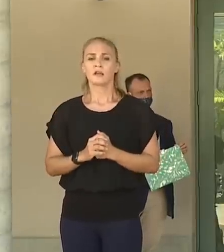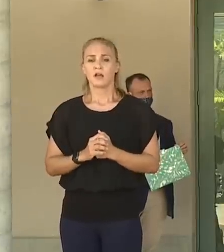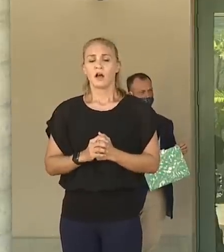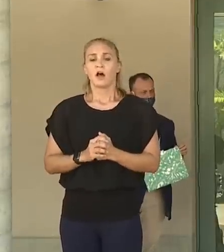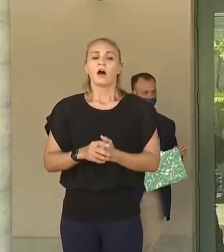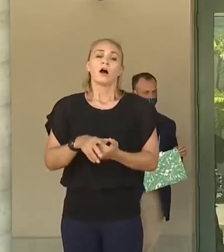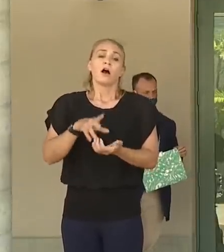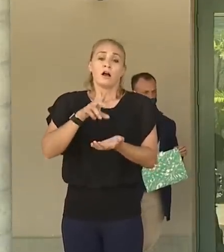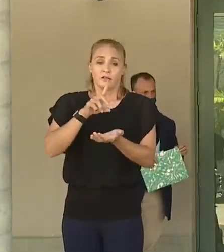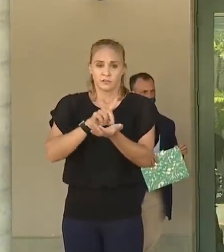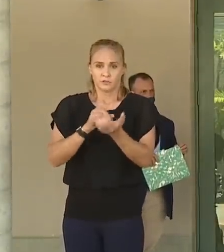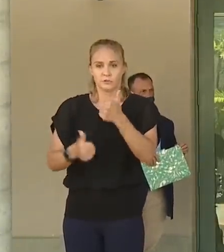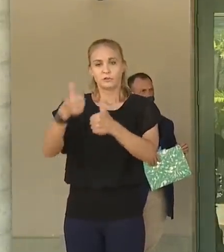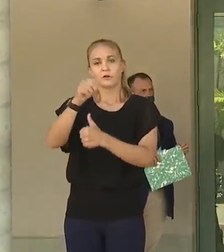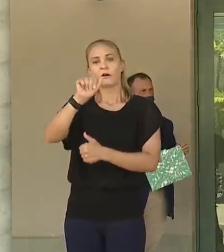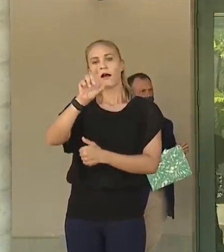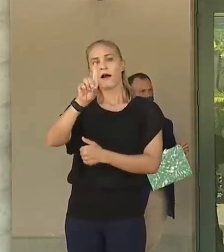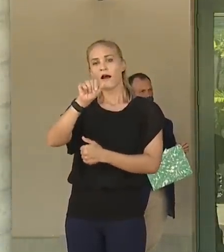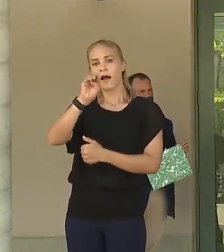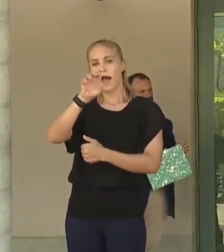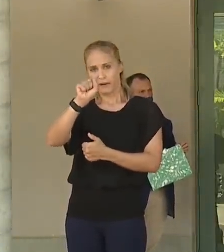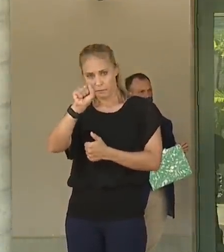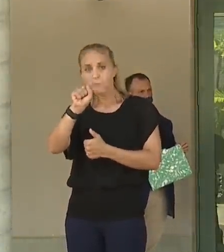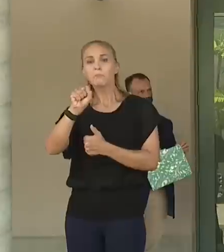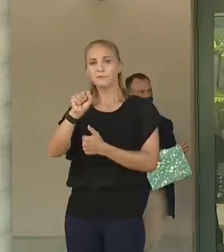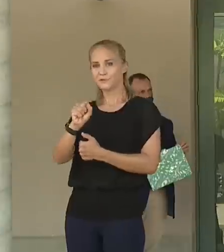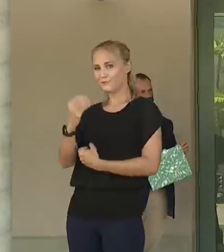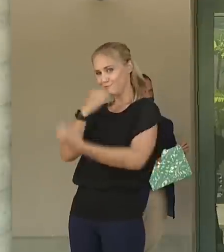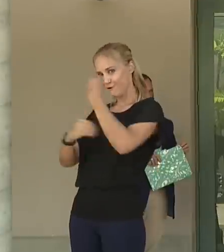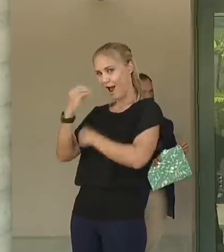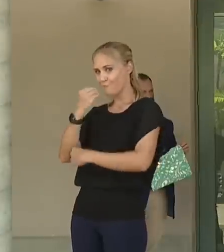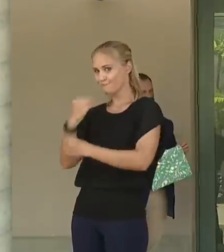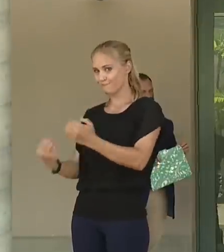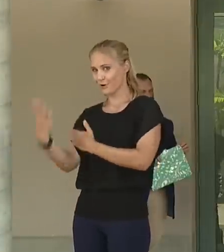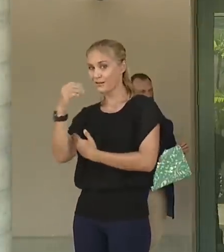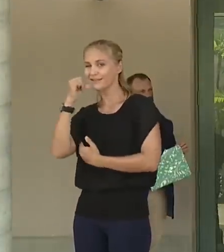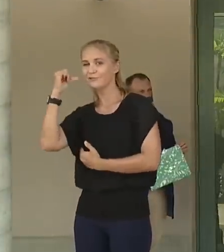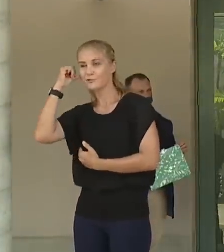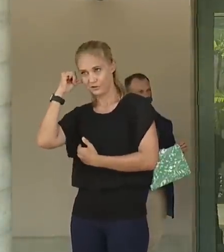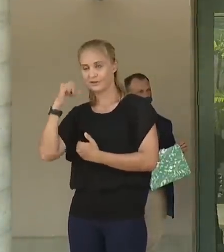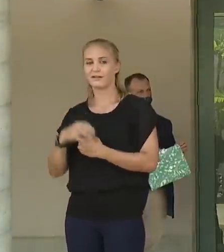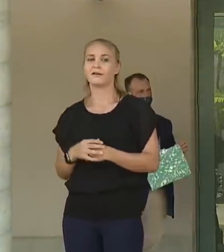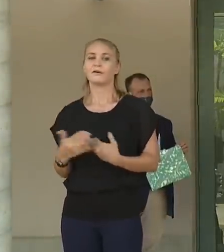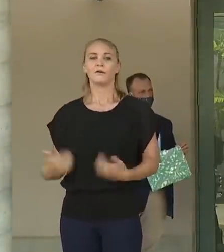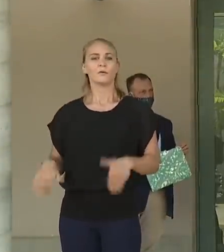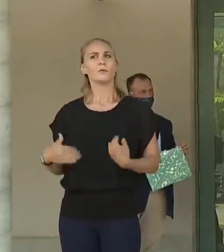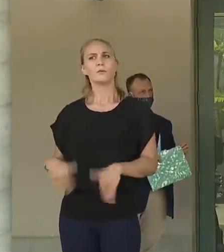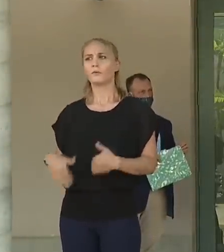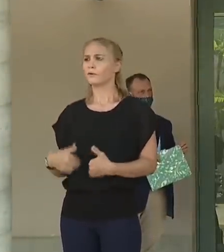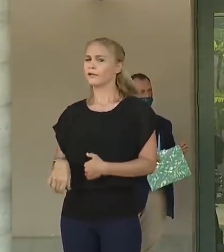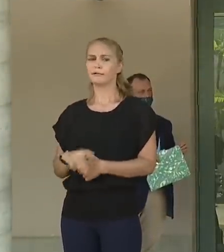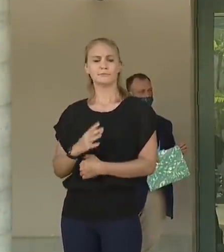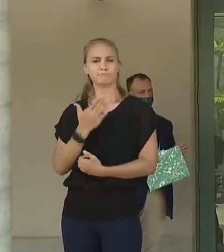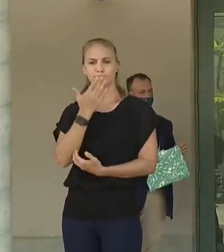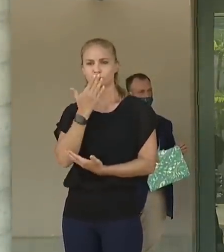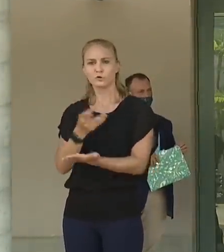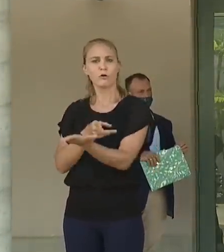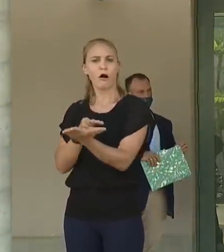Surgeon General Adams, who I had a chance to have breakfast with yesterday, one of the most sincere people I've met